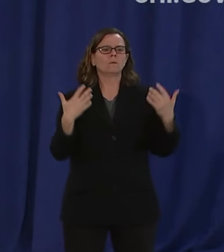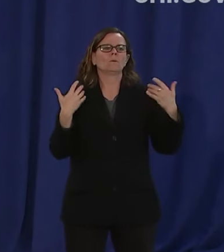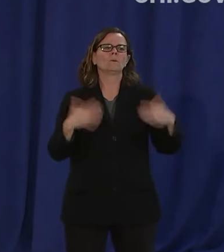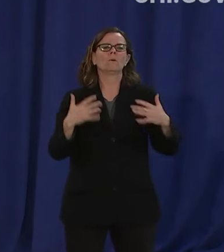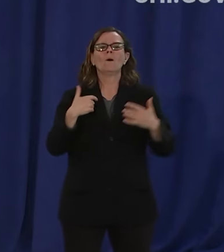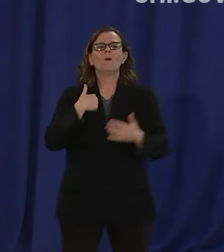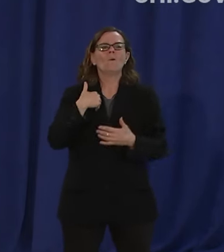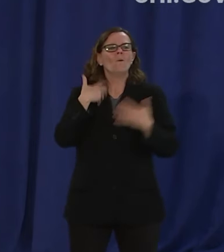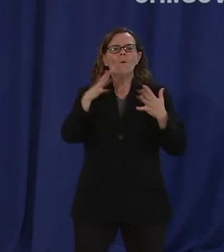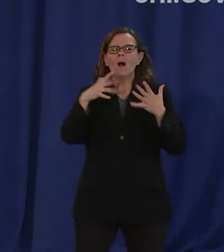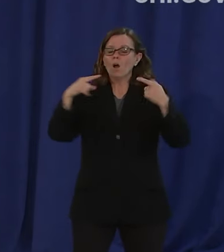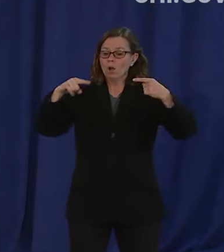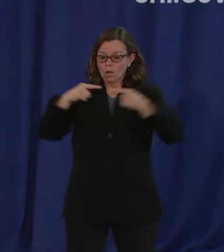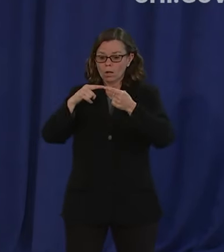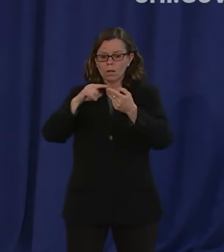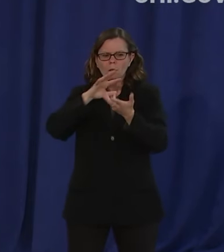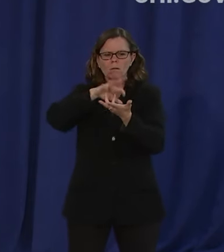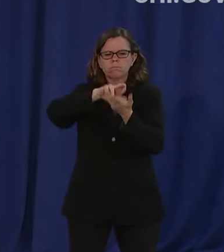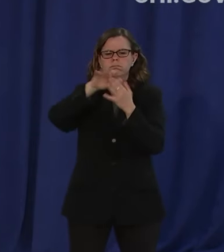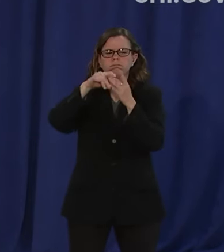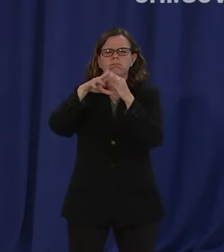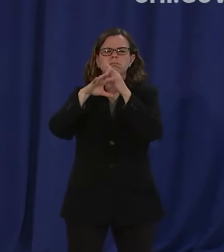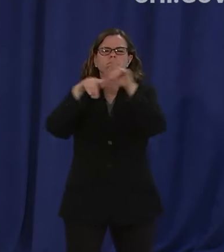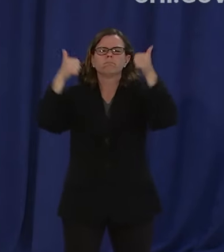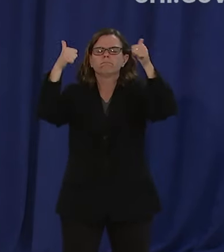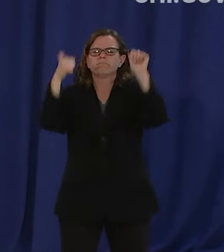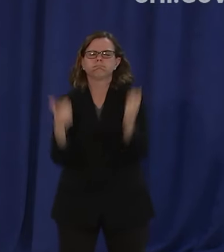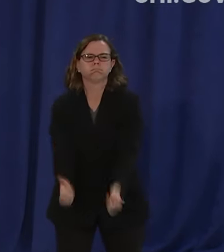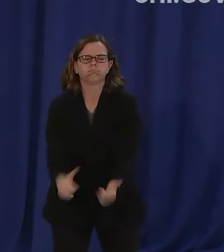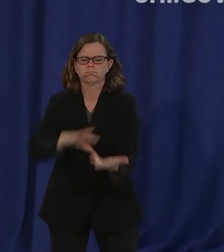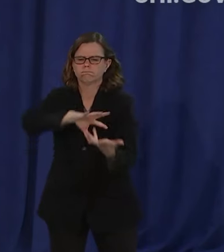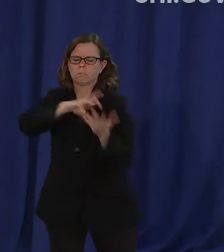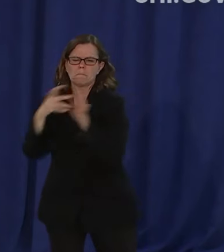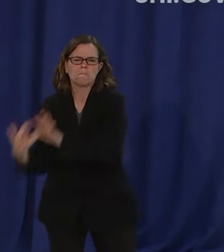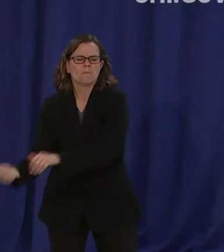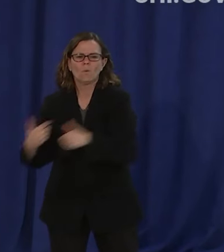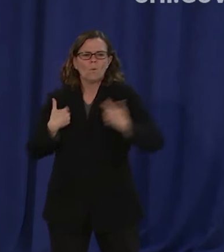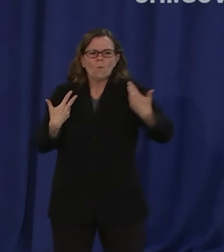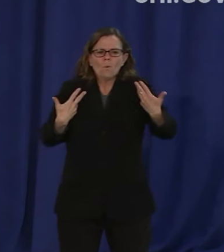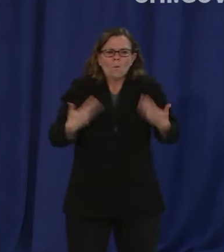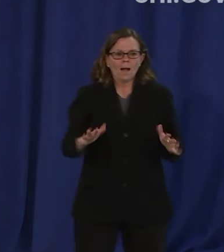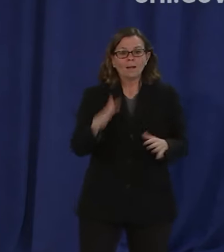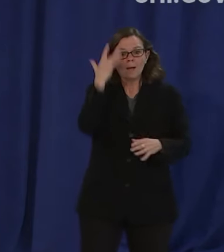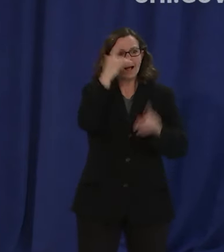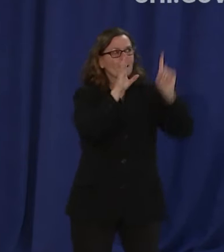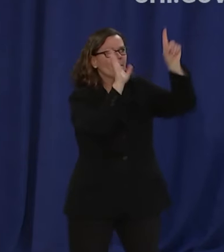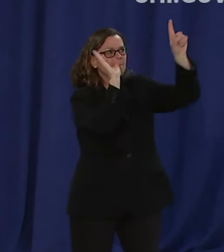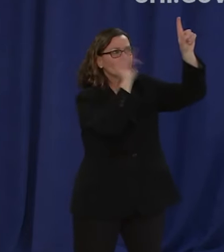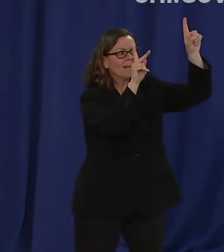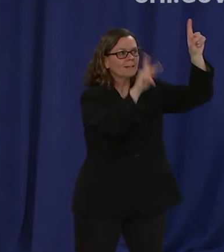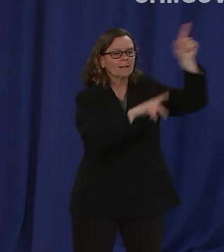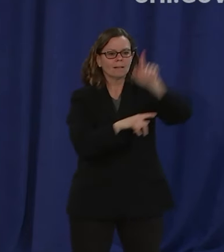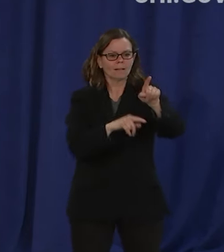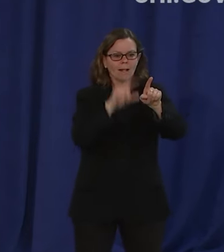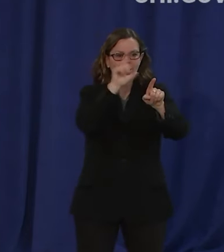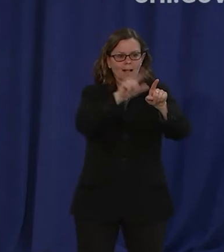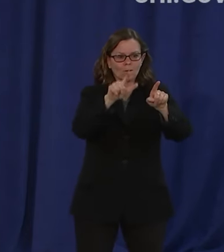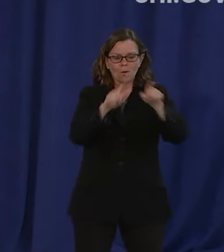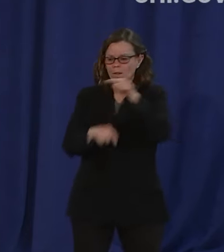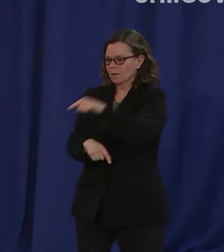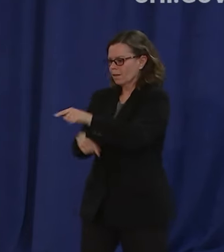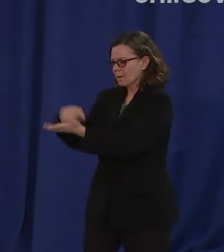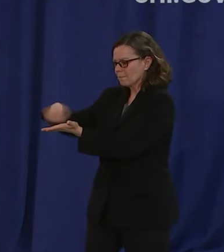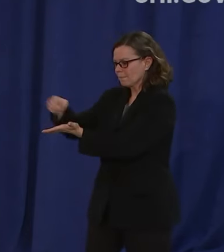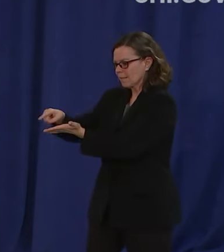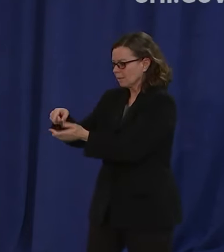of this eco stream of mortgage and landowners and renters okay so specifically